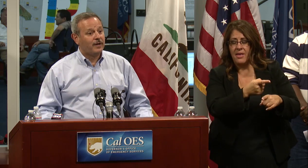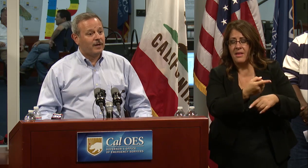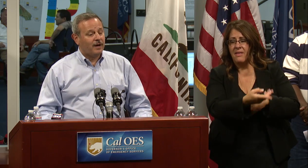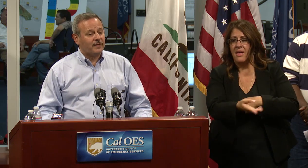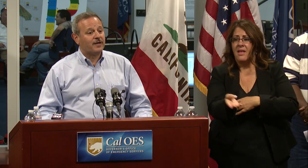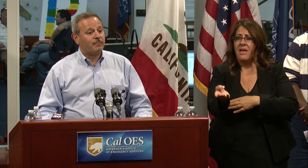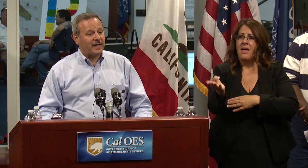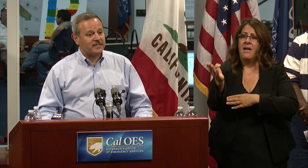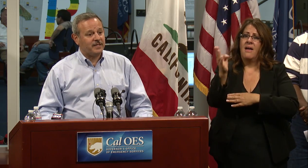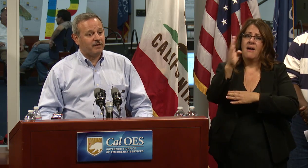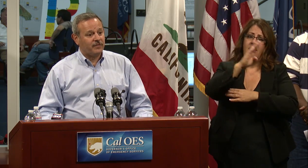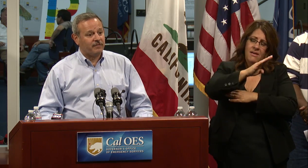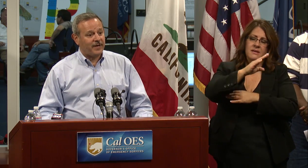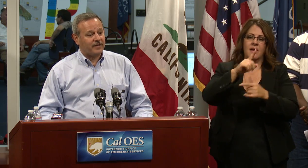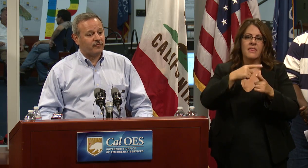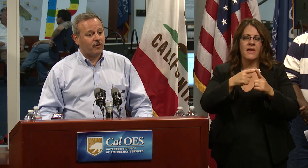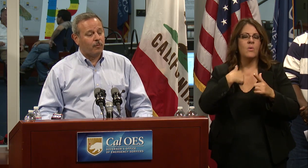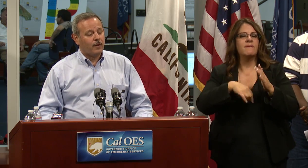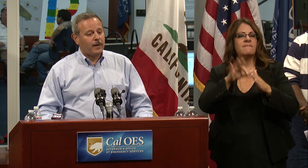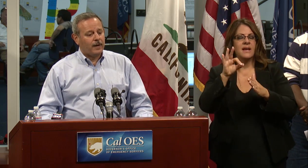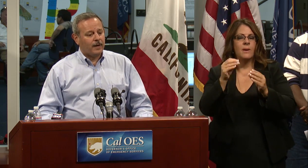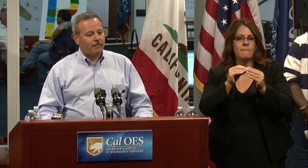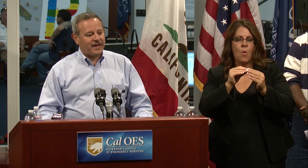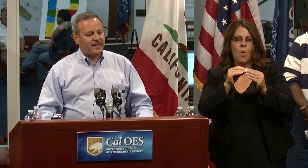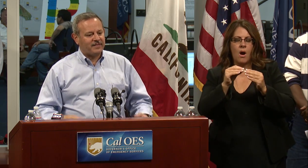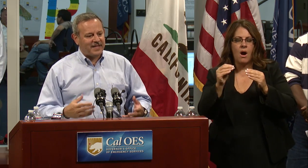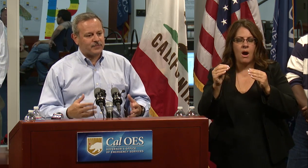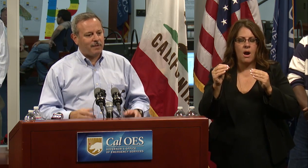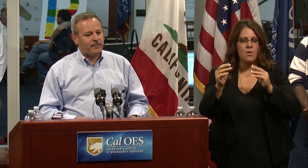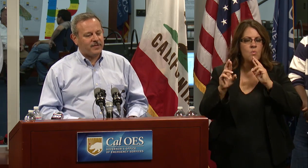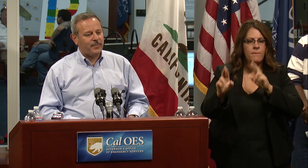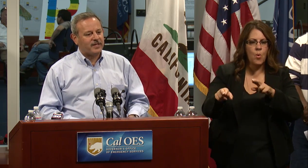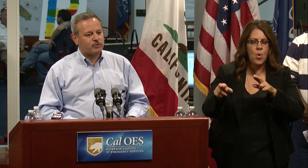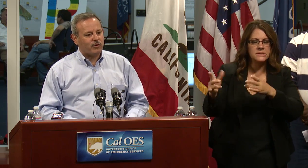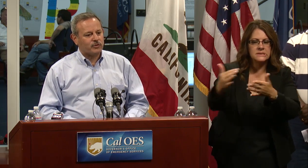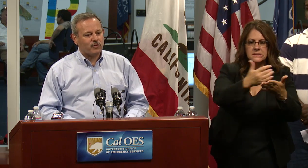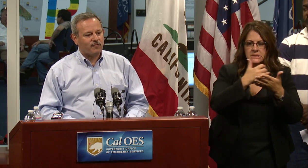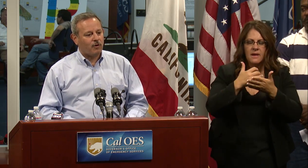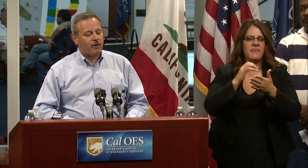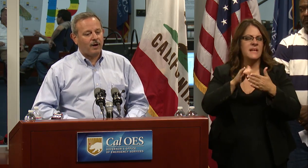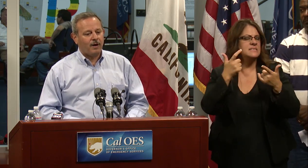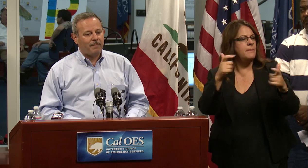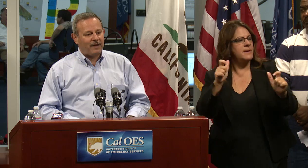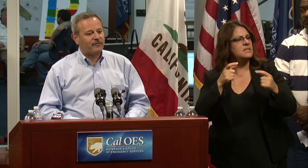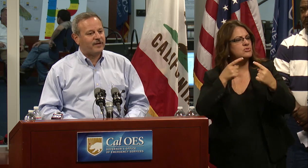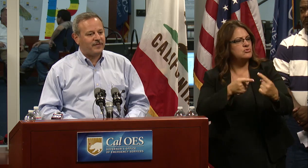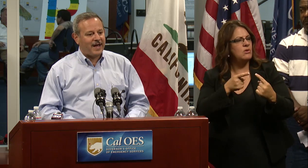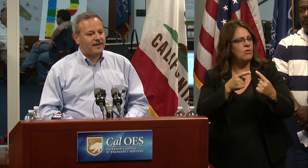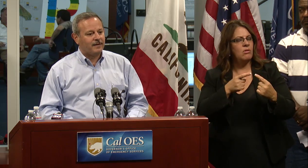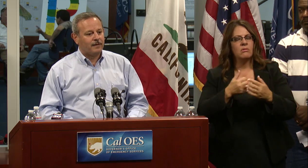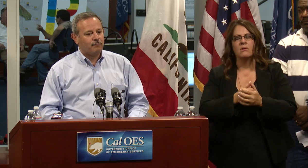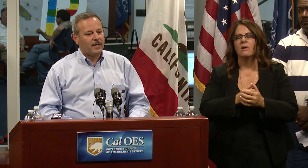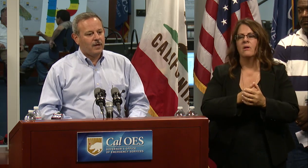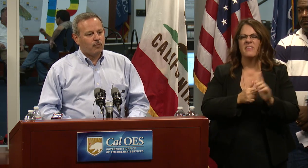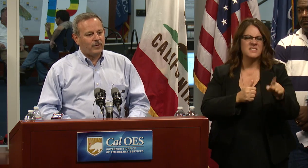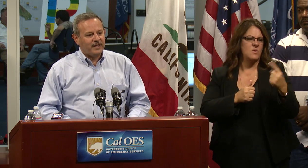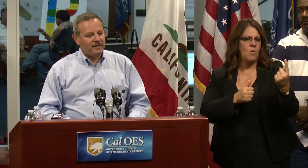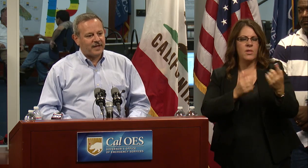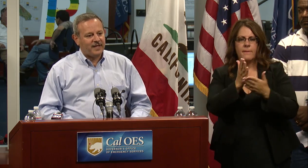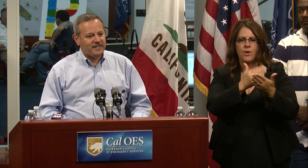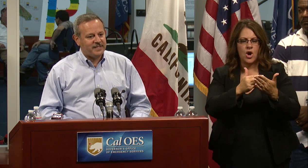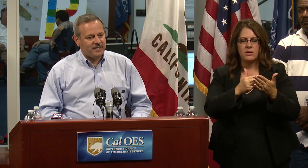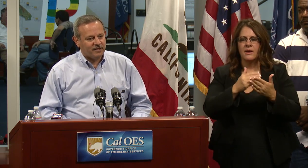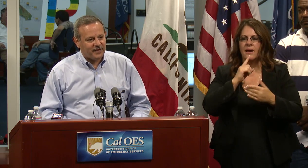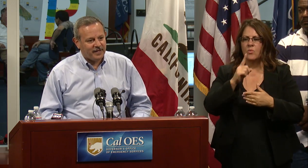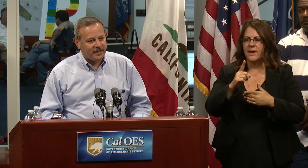around, uh, the complexity of the event. So, um, I think that's probably been the biggest struggle so far. Um, outside of that, um, really